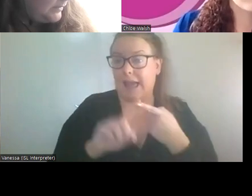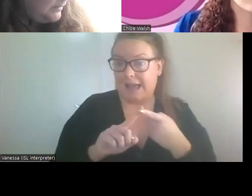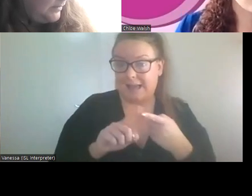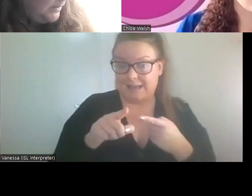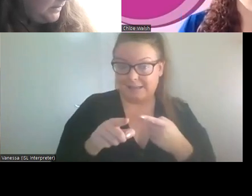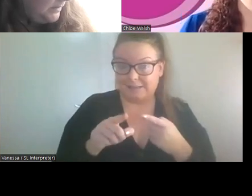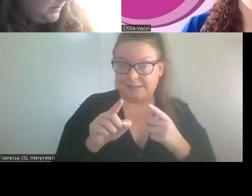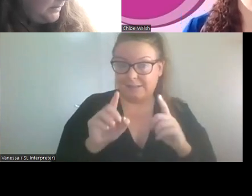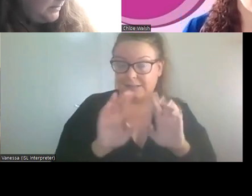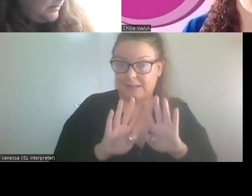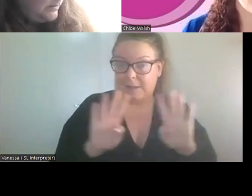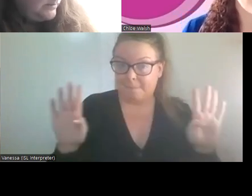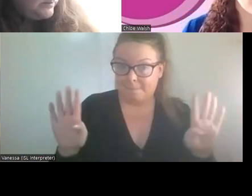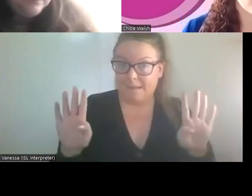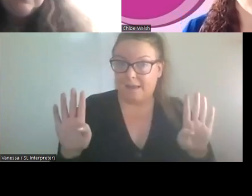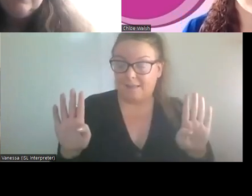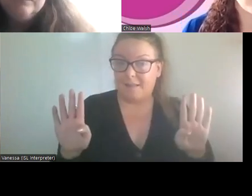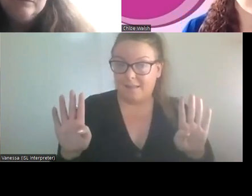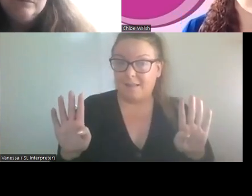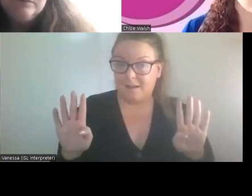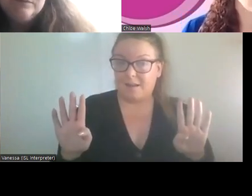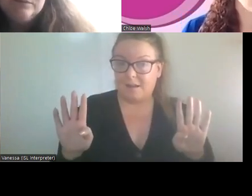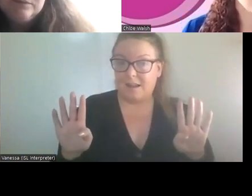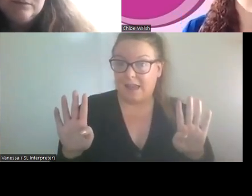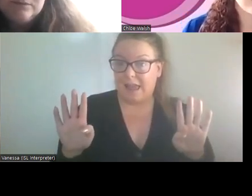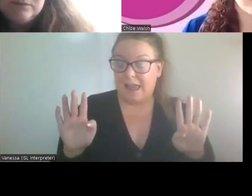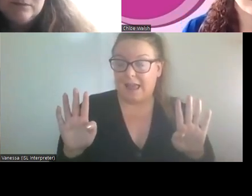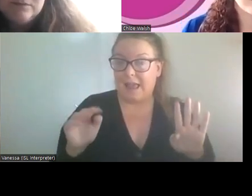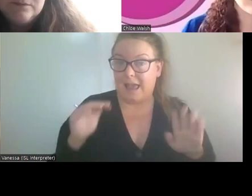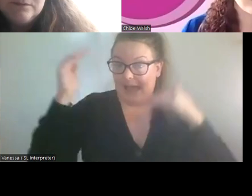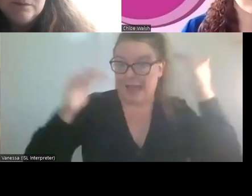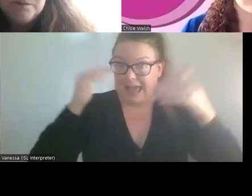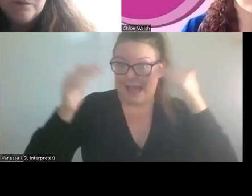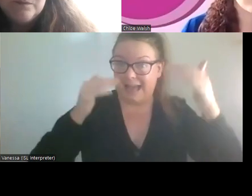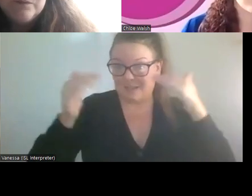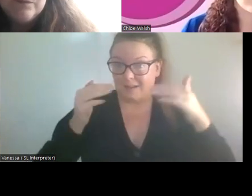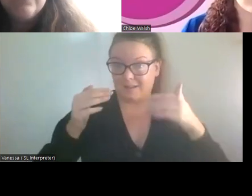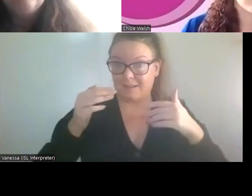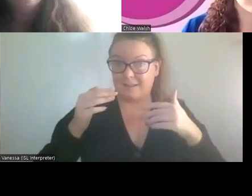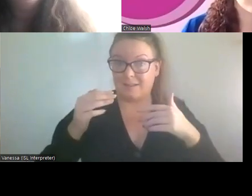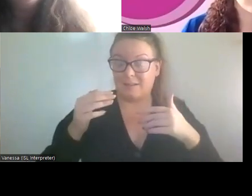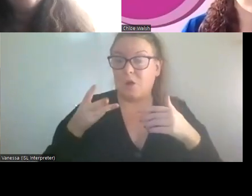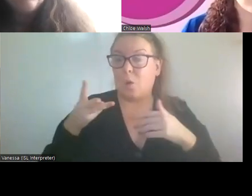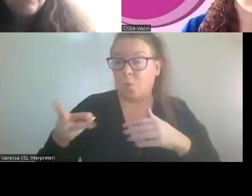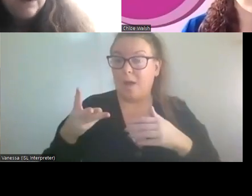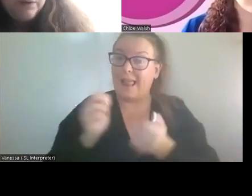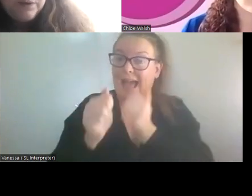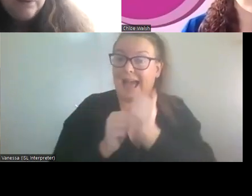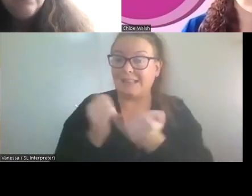very embedded in the work and the young adults who we are working with currently are going to act as mentors to a new and younger young adult panel.